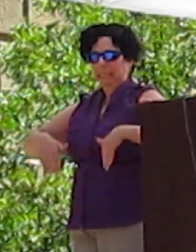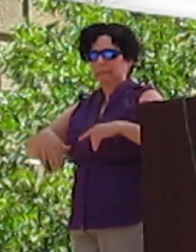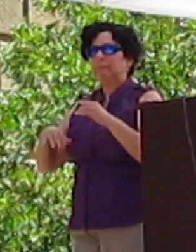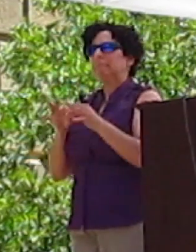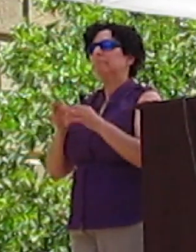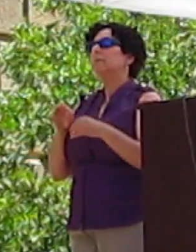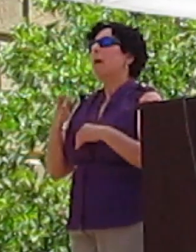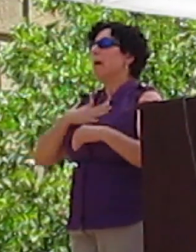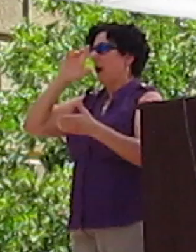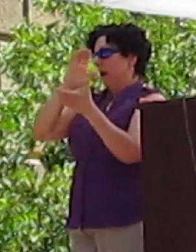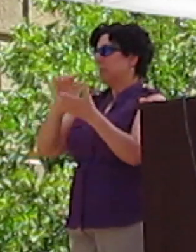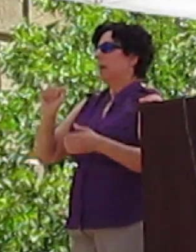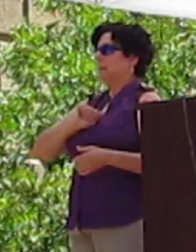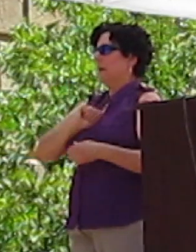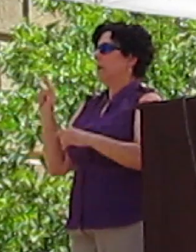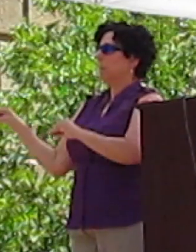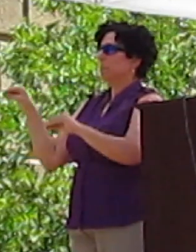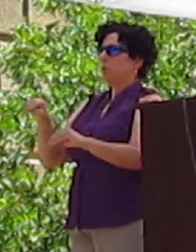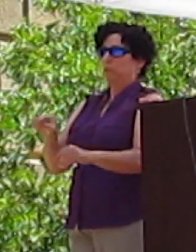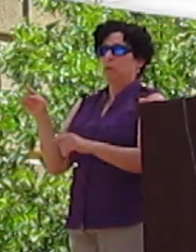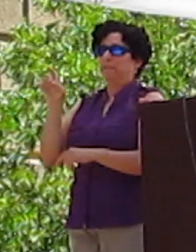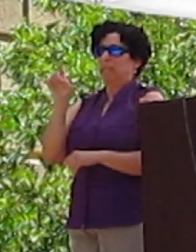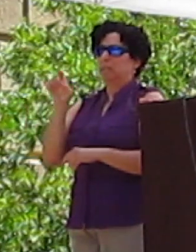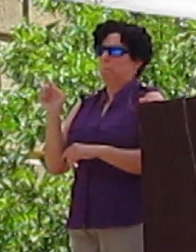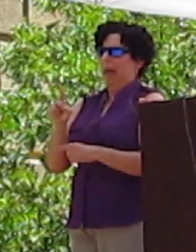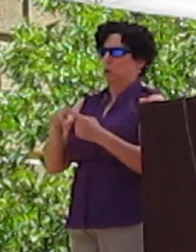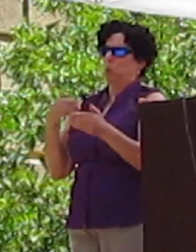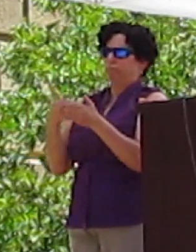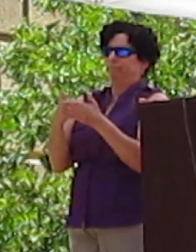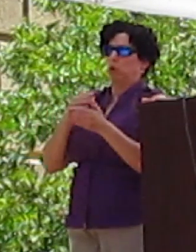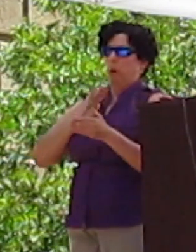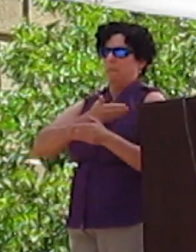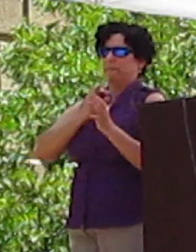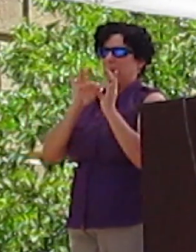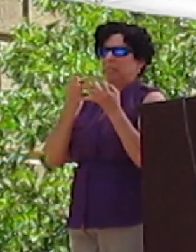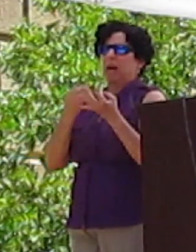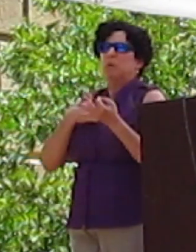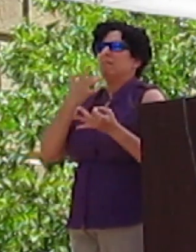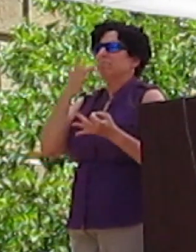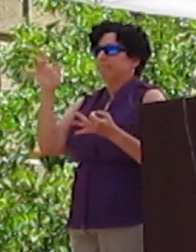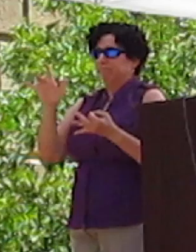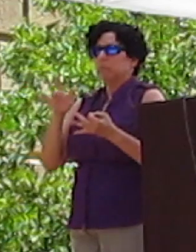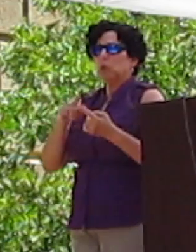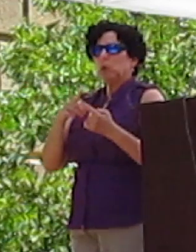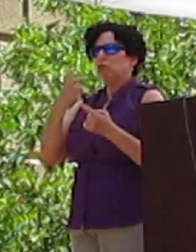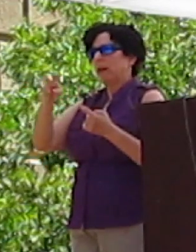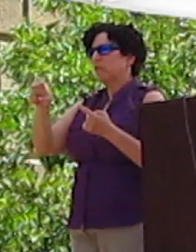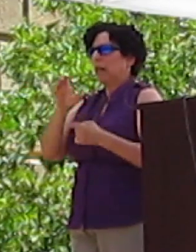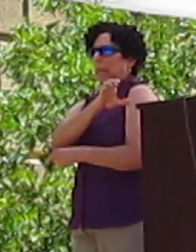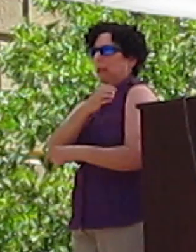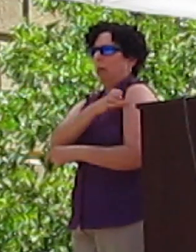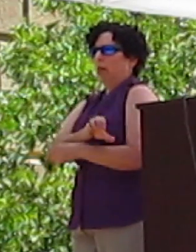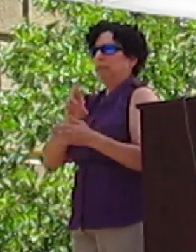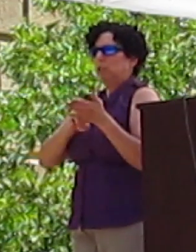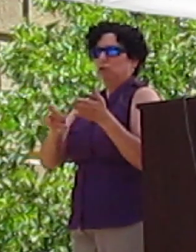When my husband and I returned to Phoenix to be closer to our families, I had the great good fortune to transition into clinical research,